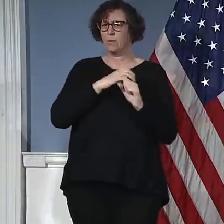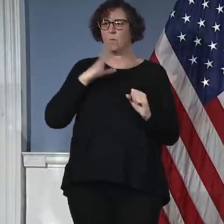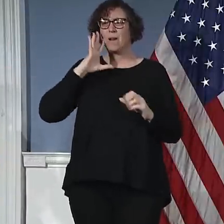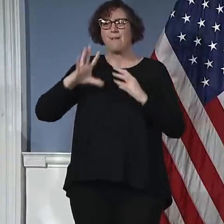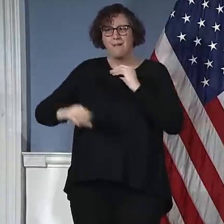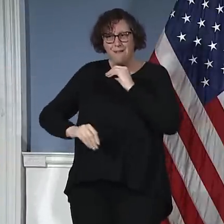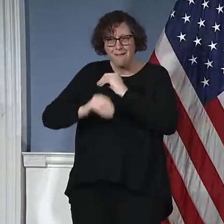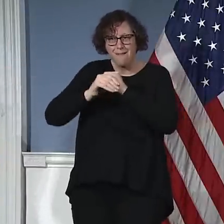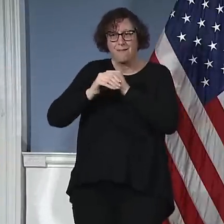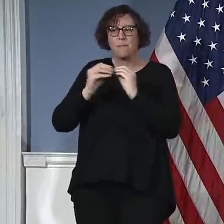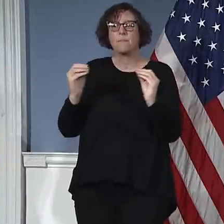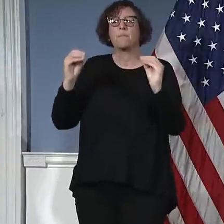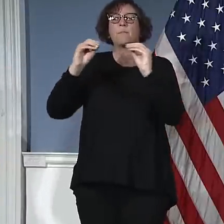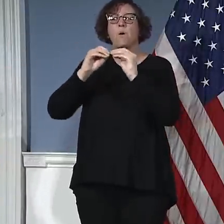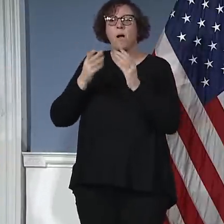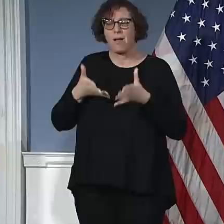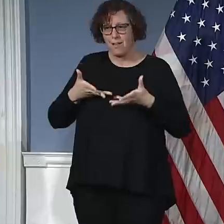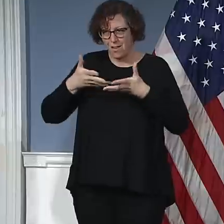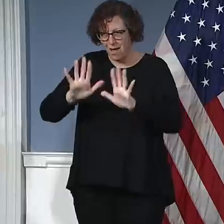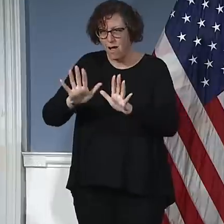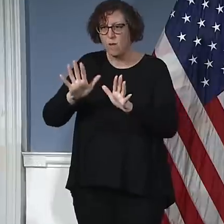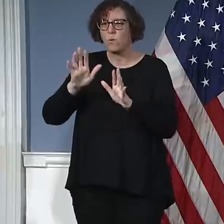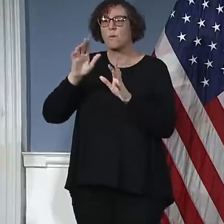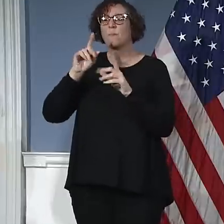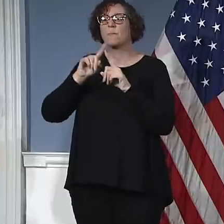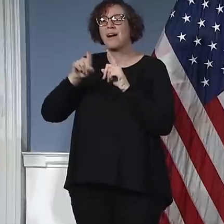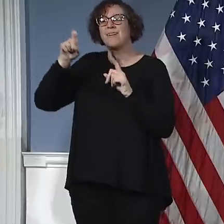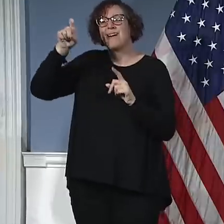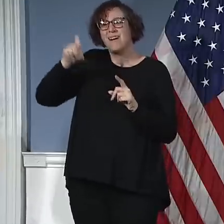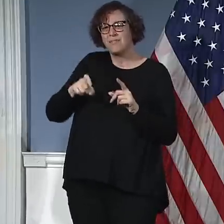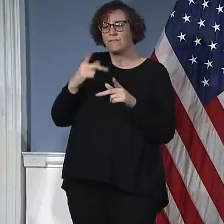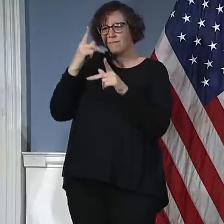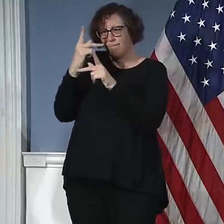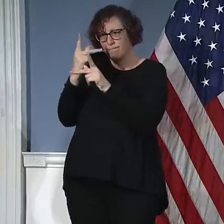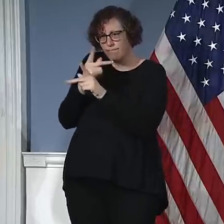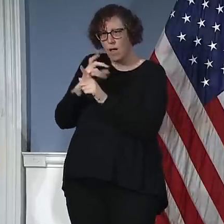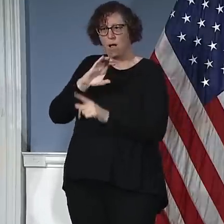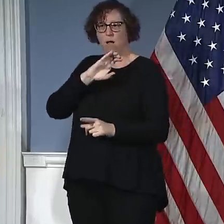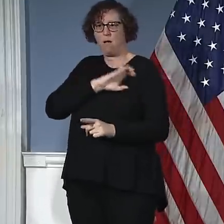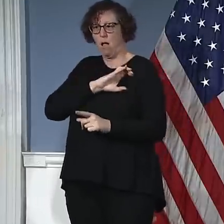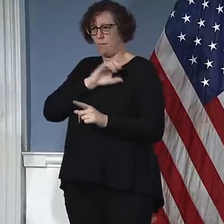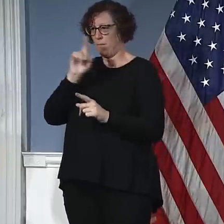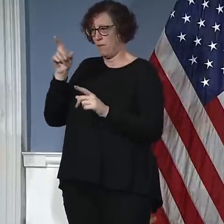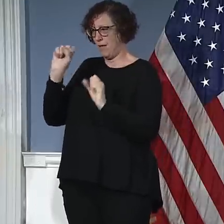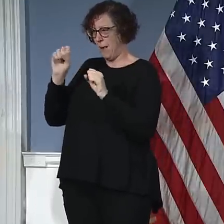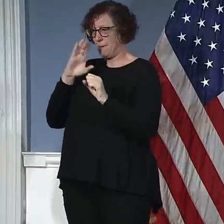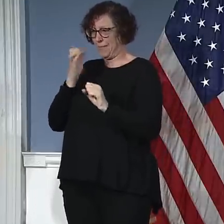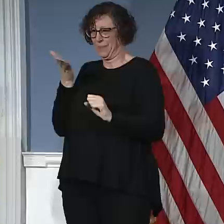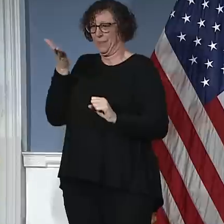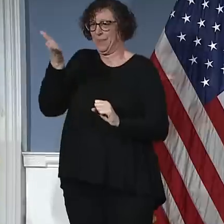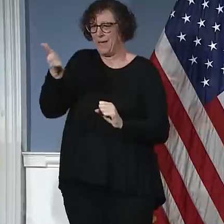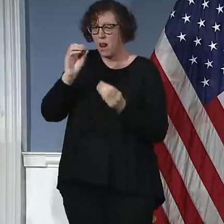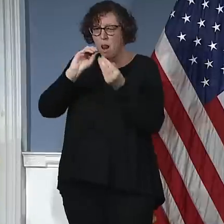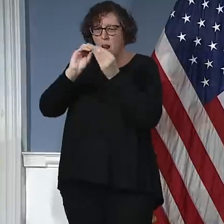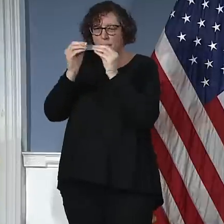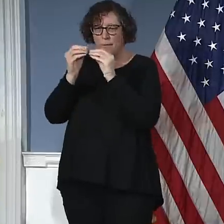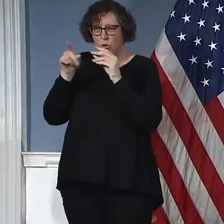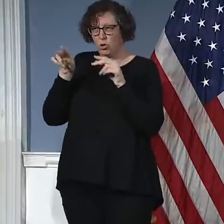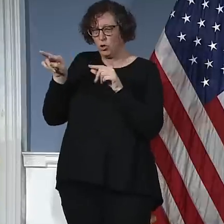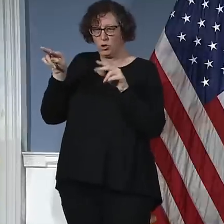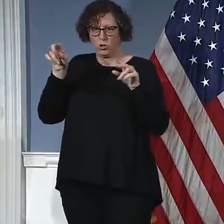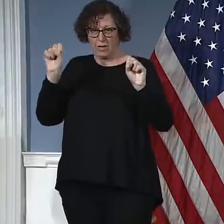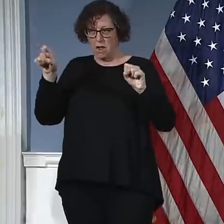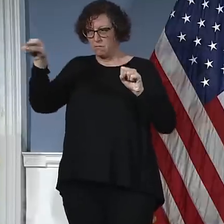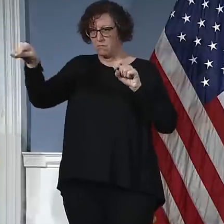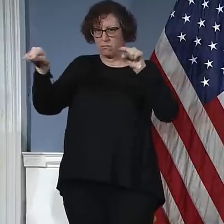The only way we can expand in my view is if we keep proving that we can enforce. So think of it as toeholds. Like first you get one thing done, then you